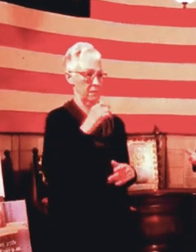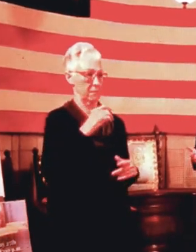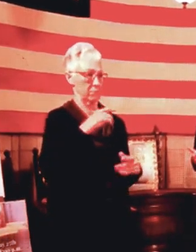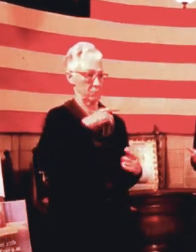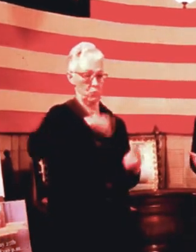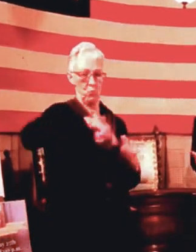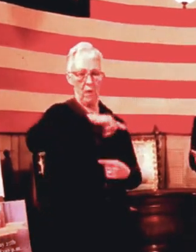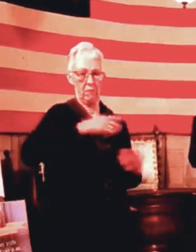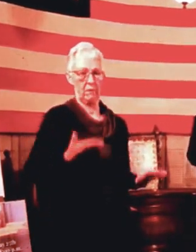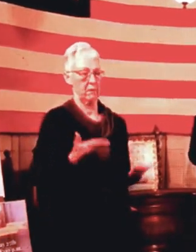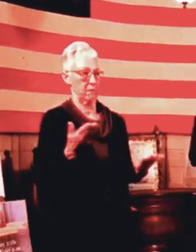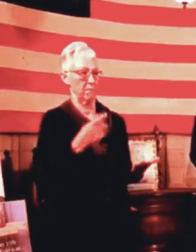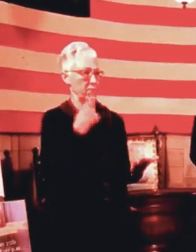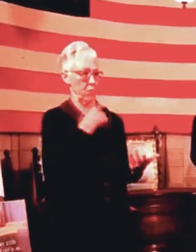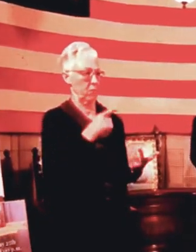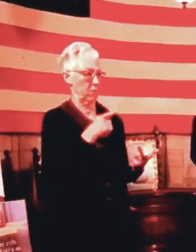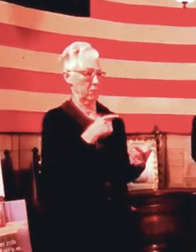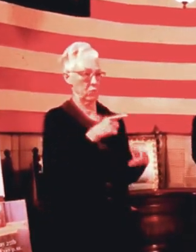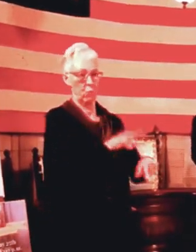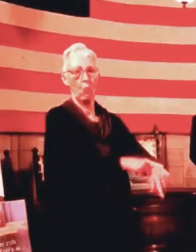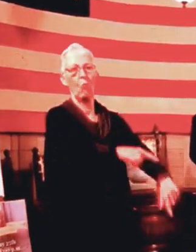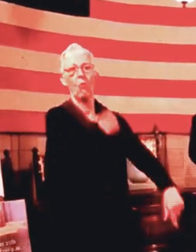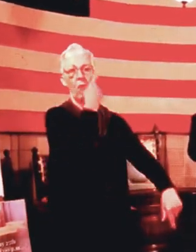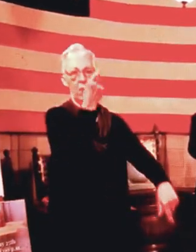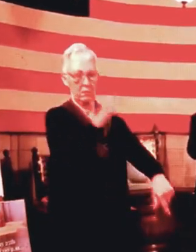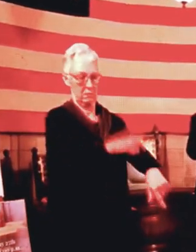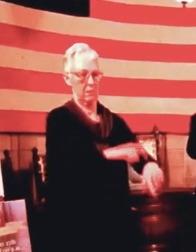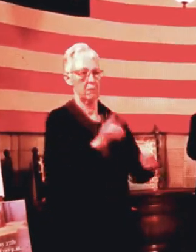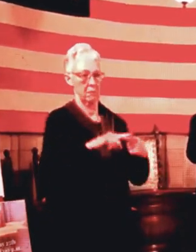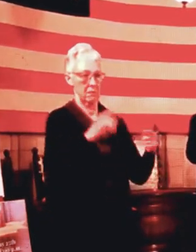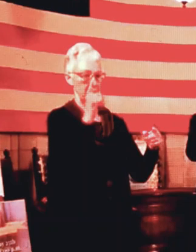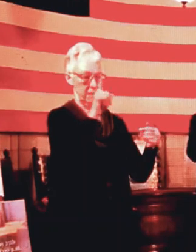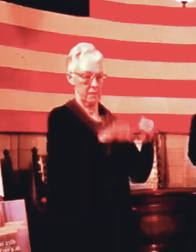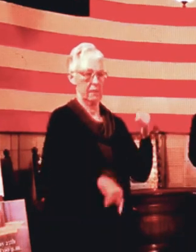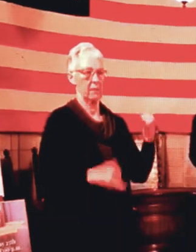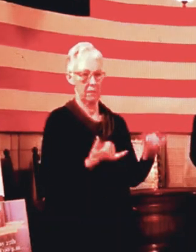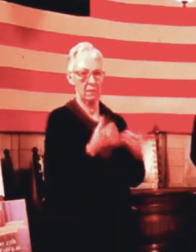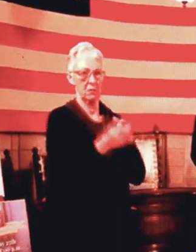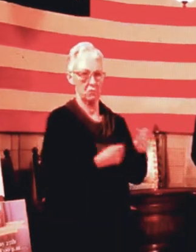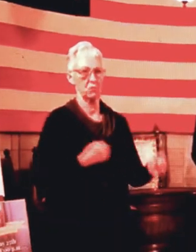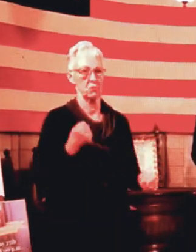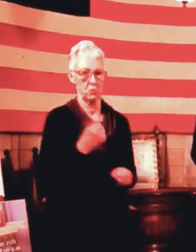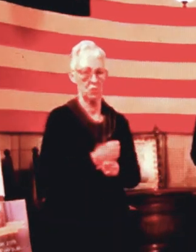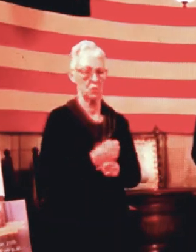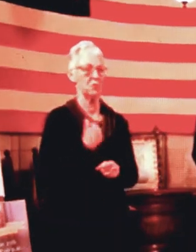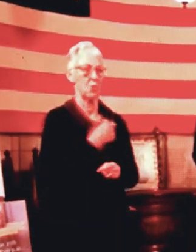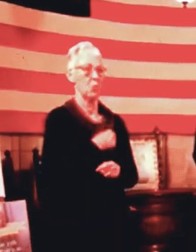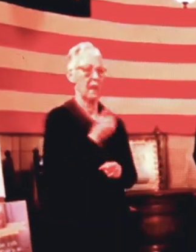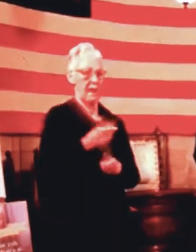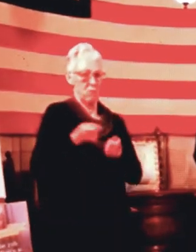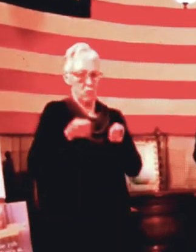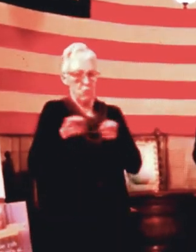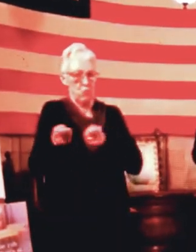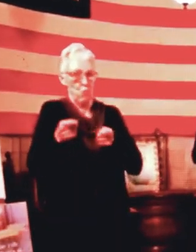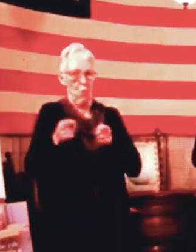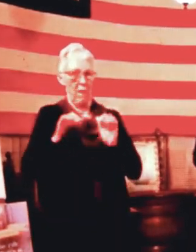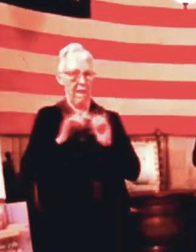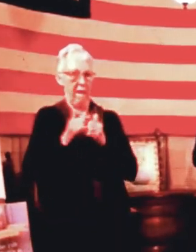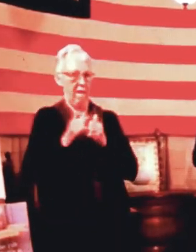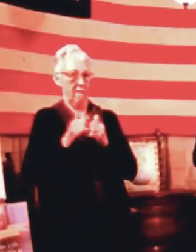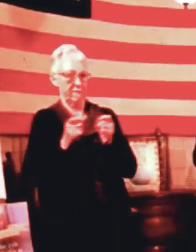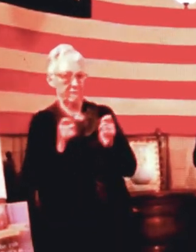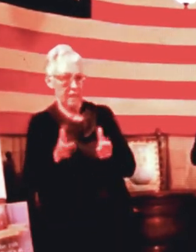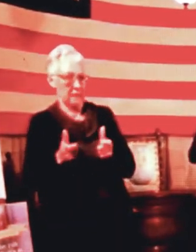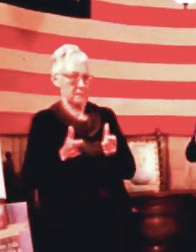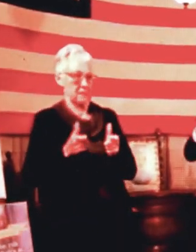until there's a vaccine that works, and there's no guarantee that that will happen. So we've got to really focus on managing this virus, which means that we've got to take